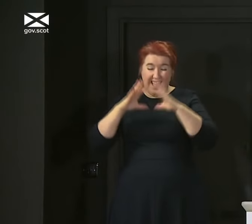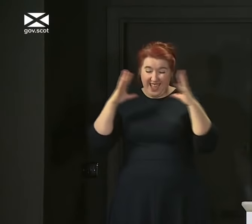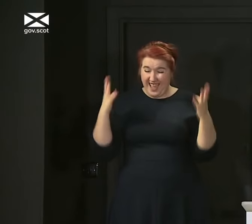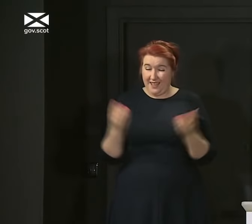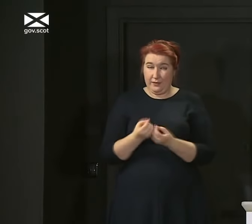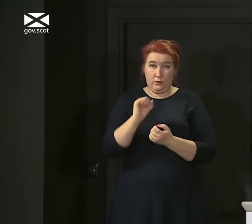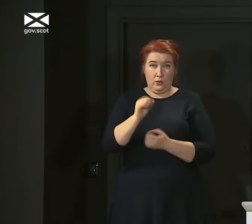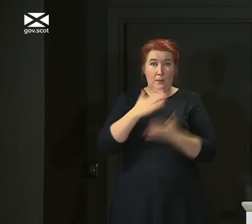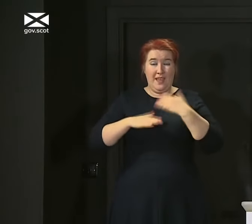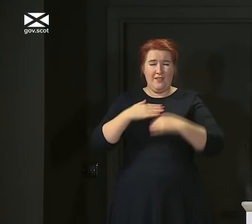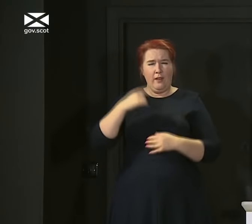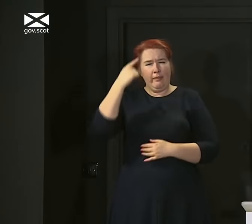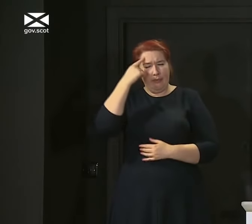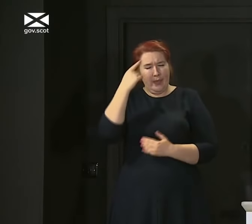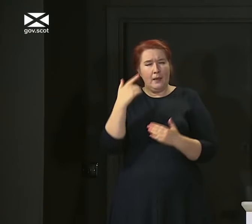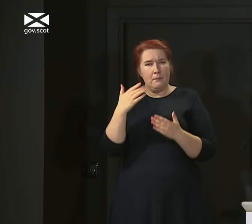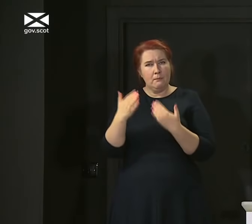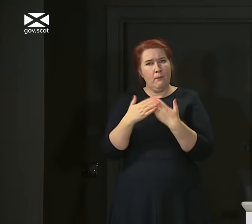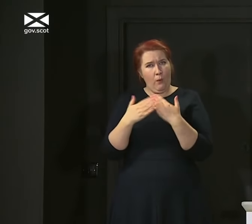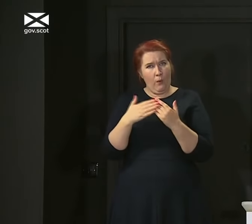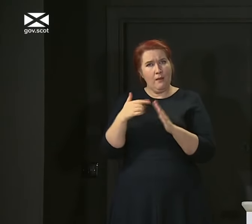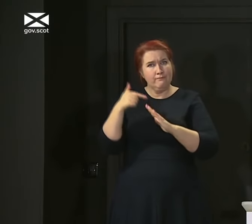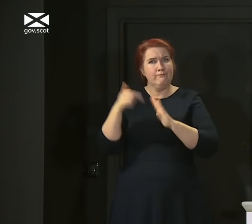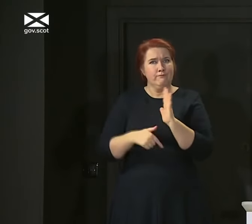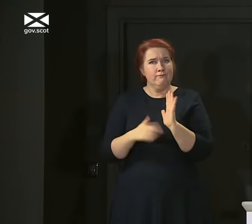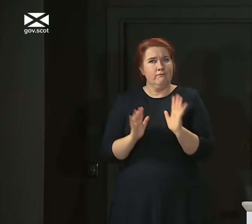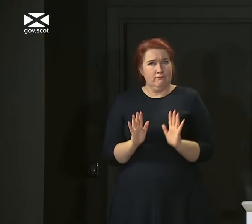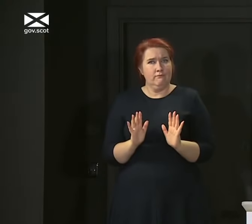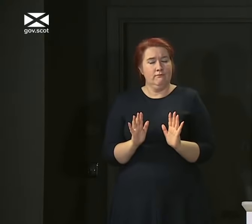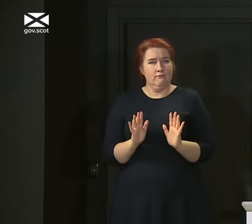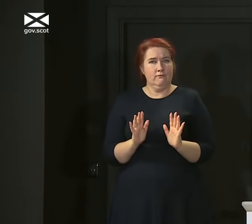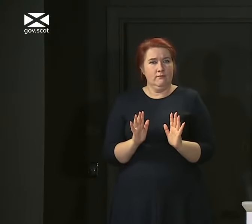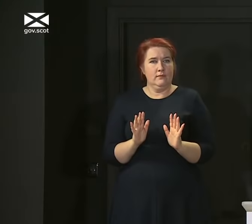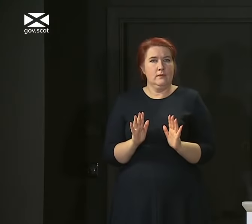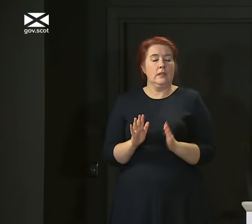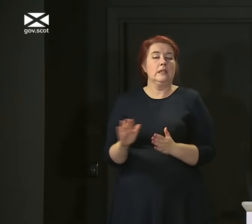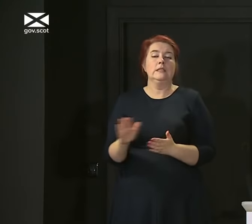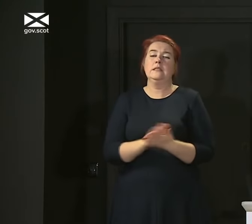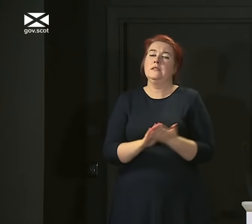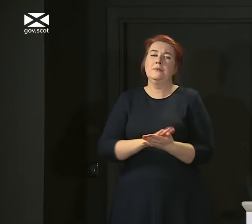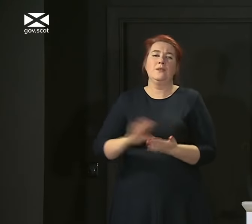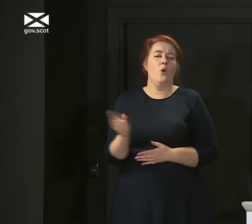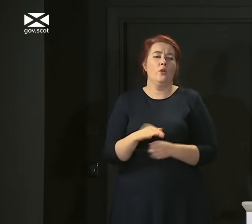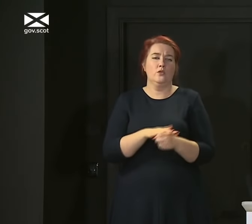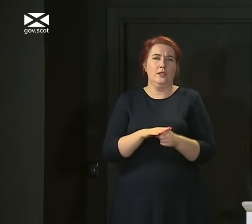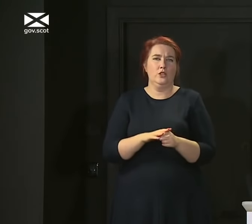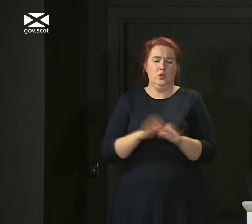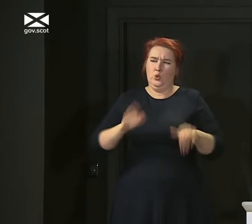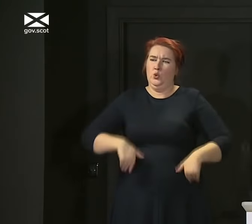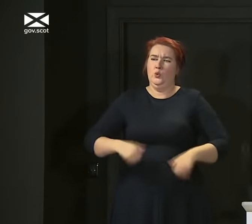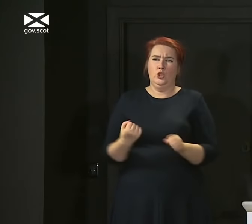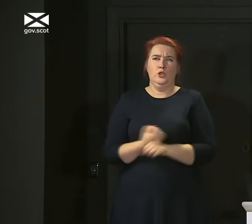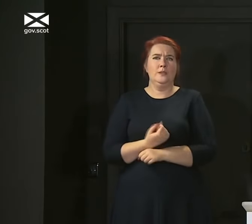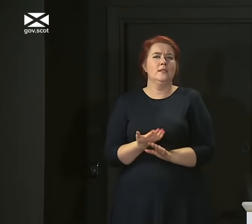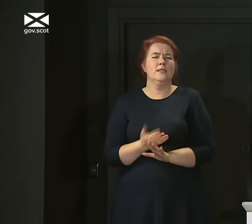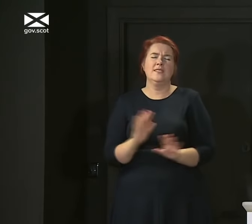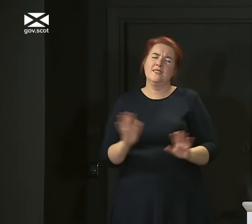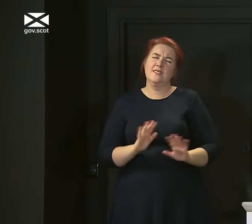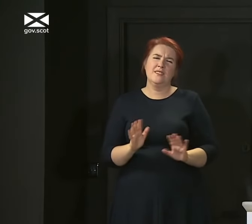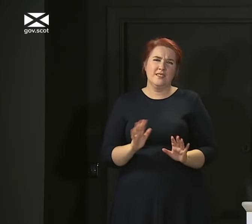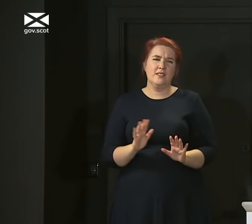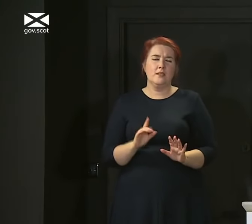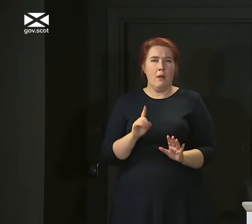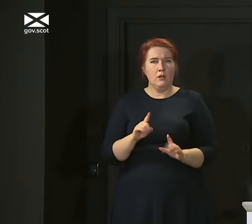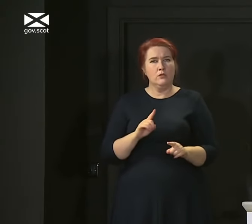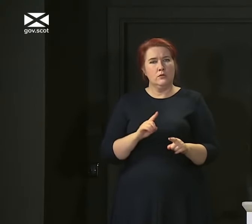now, be a bit more thoughtful about it. And that doesn't equate in every circumstance to saying don't do it. And again, it's one of these things where